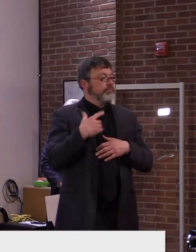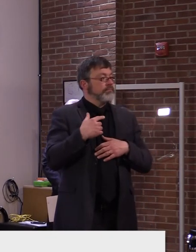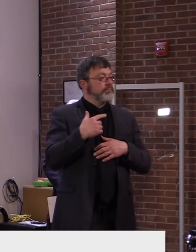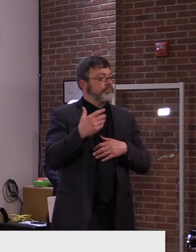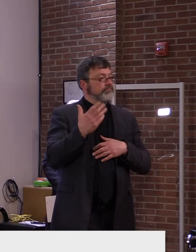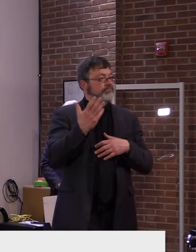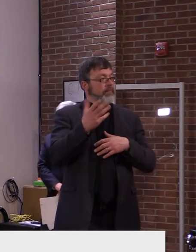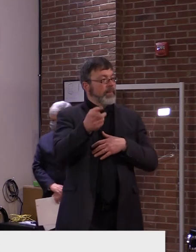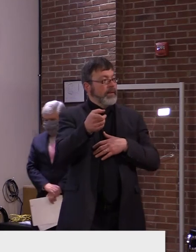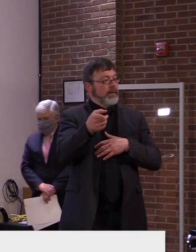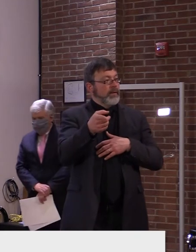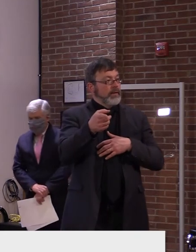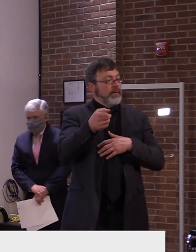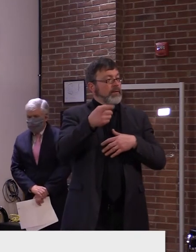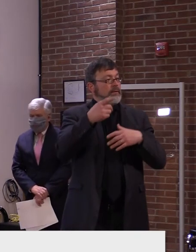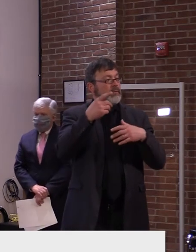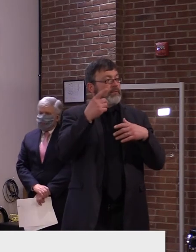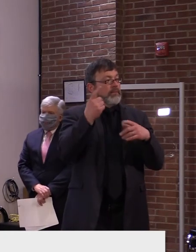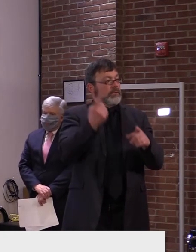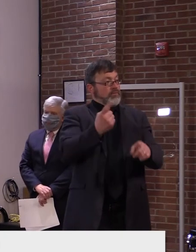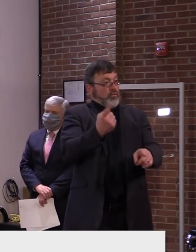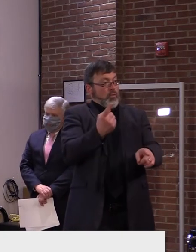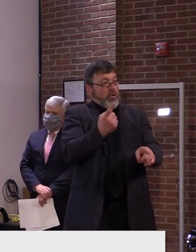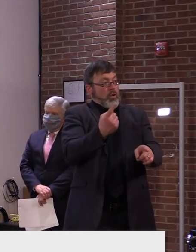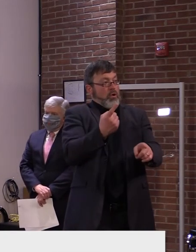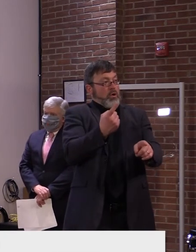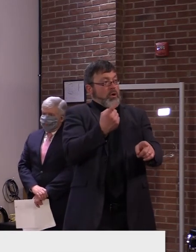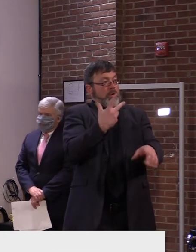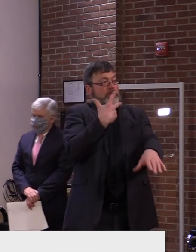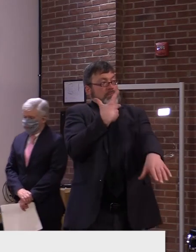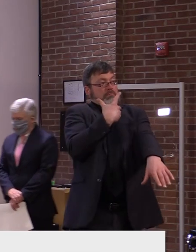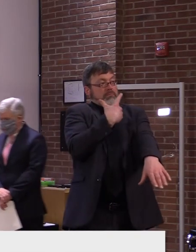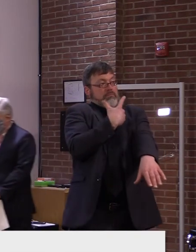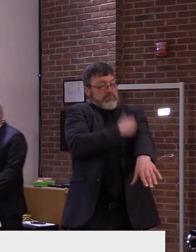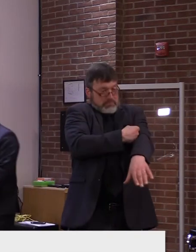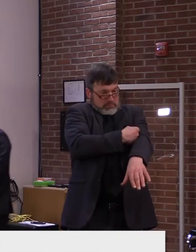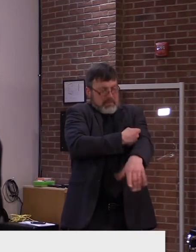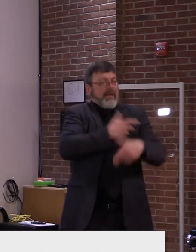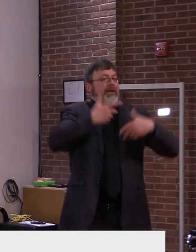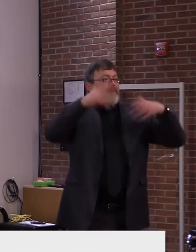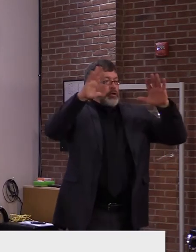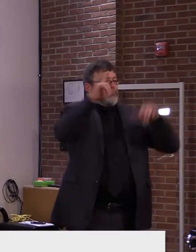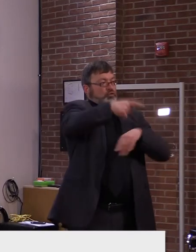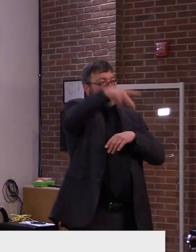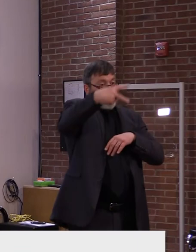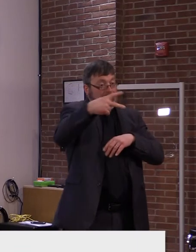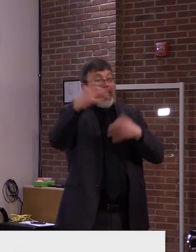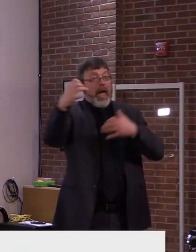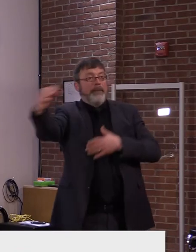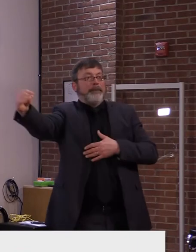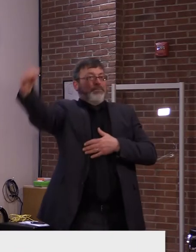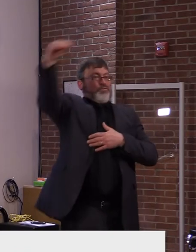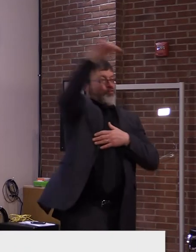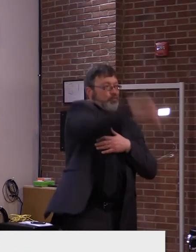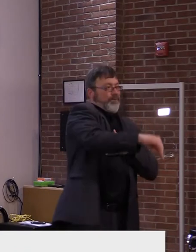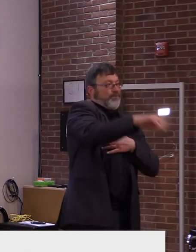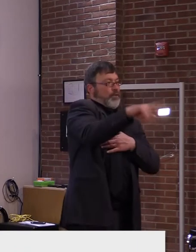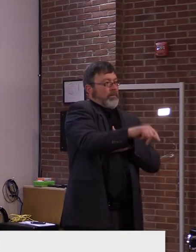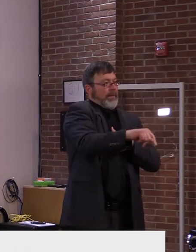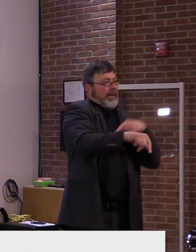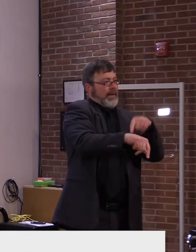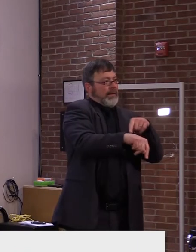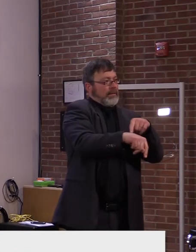have to be a resident for a certain amount of time before they're eligible to get the vaccine? How is residency verified?